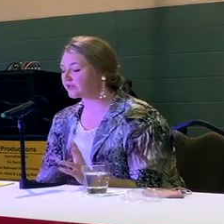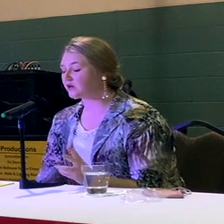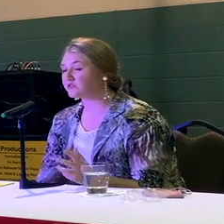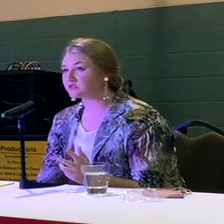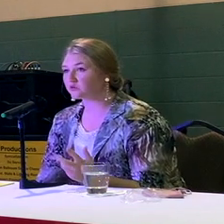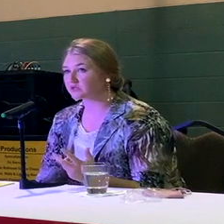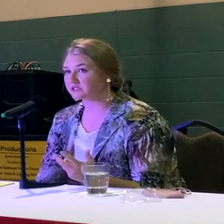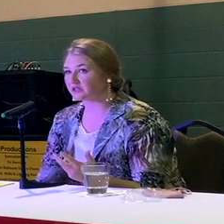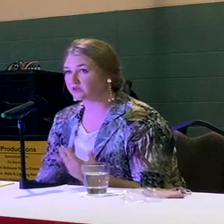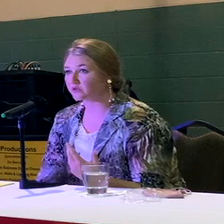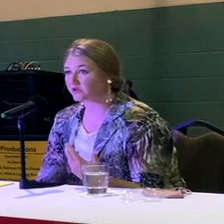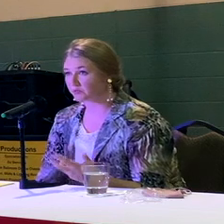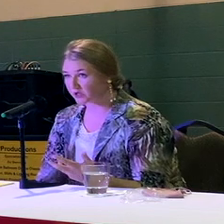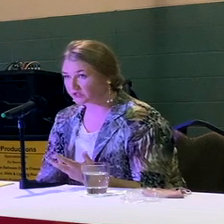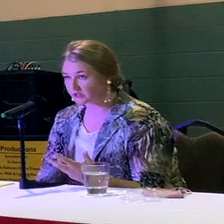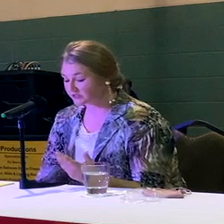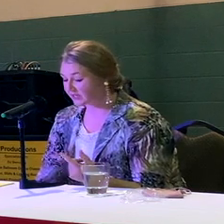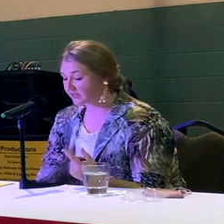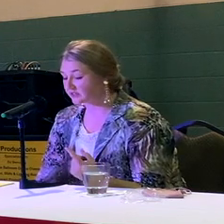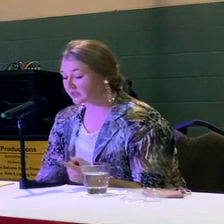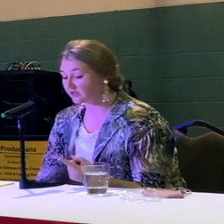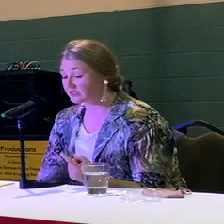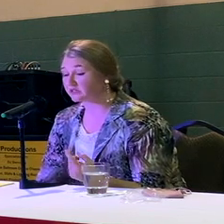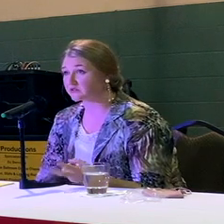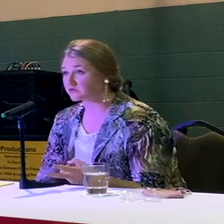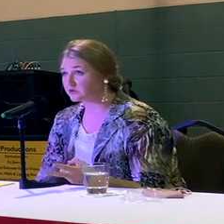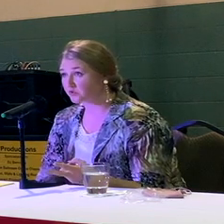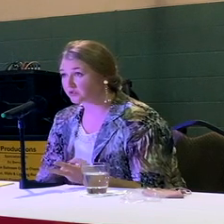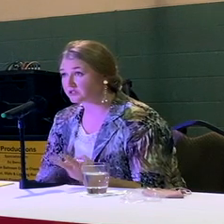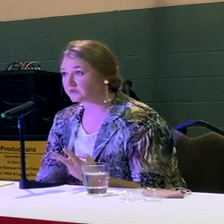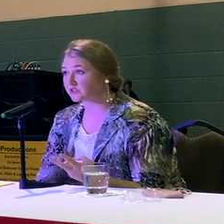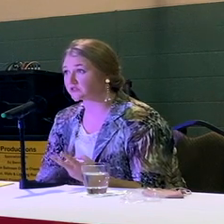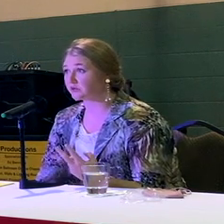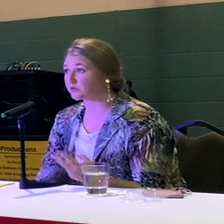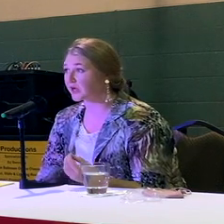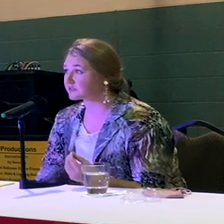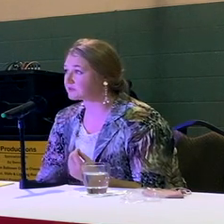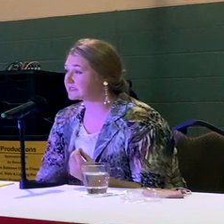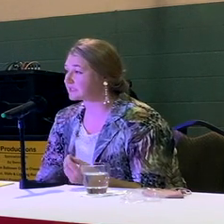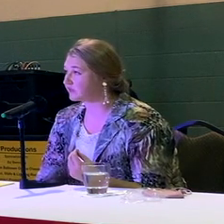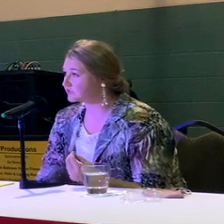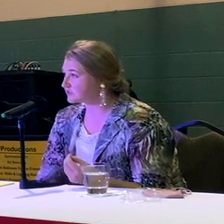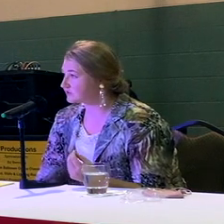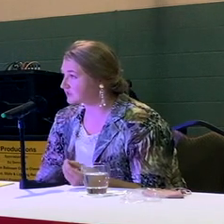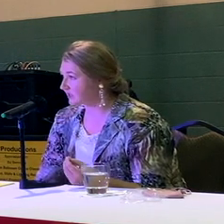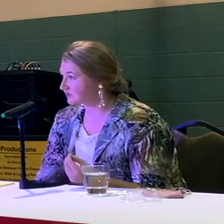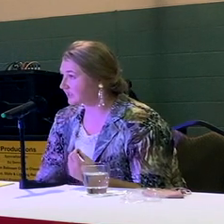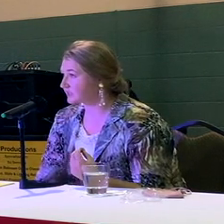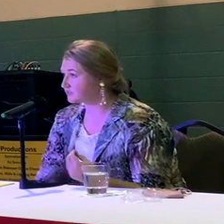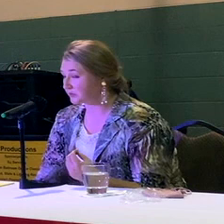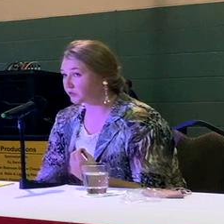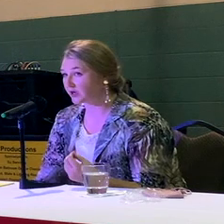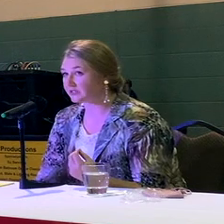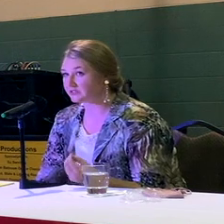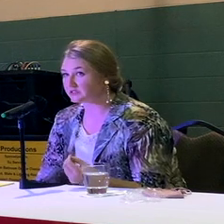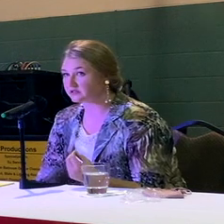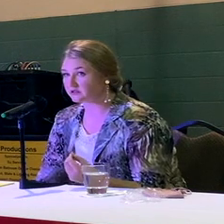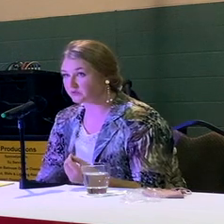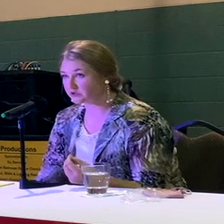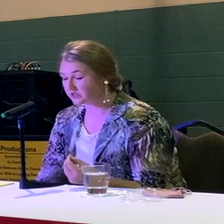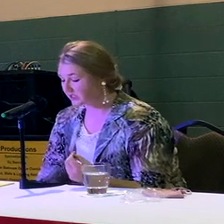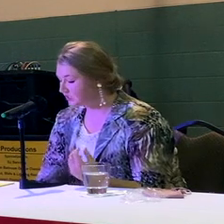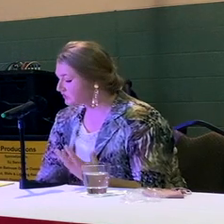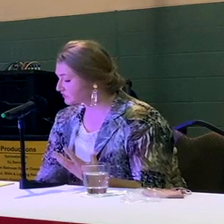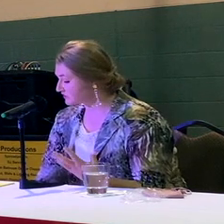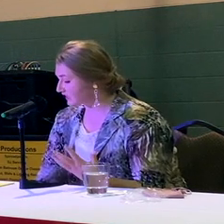We can also work together with our partners at the county and the school board to make sure that we're maximizing every single dollar that has been brought into